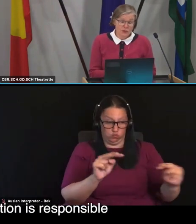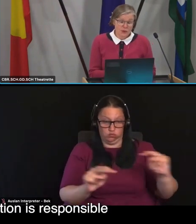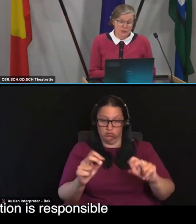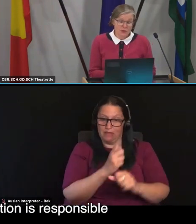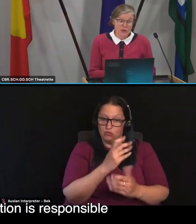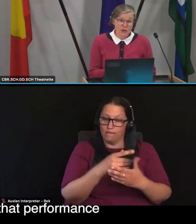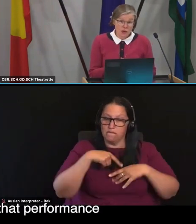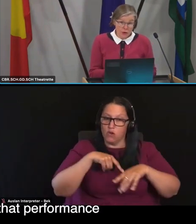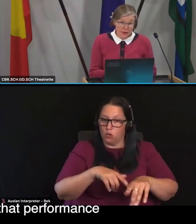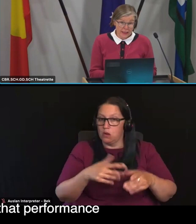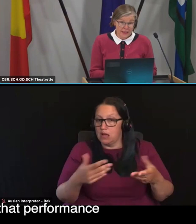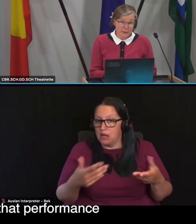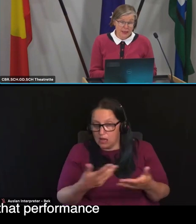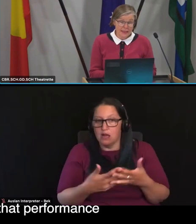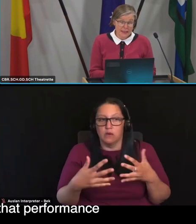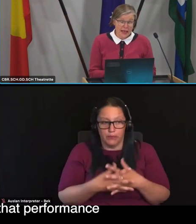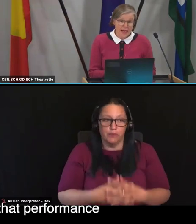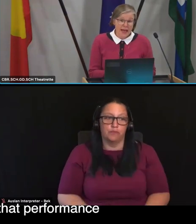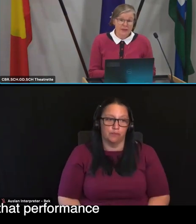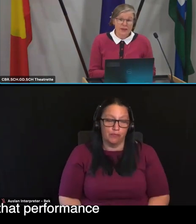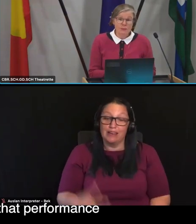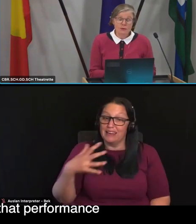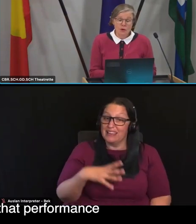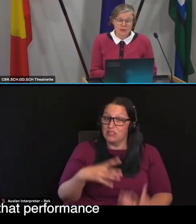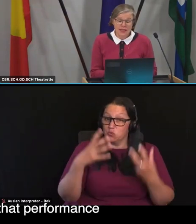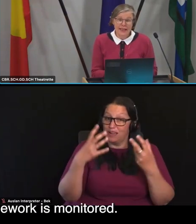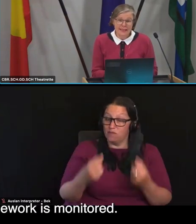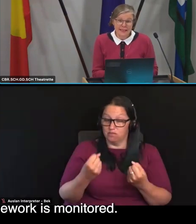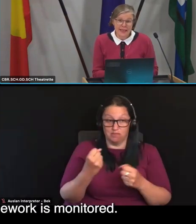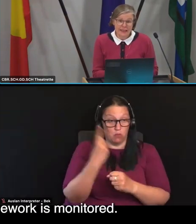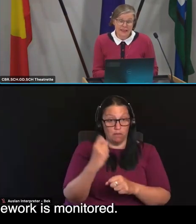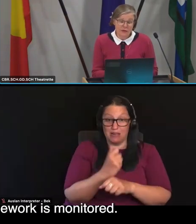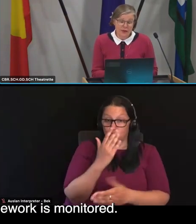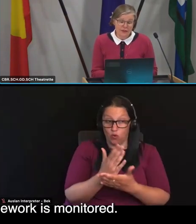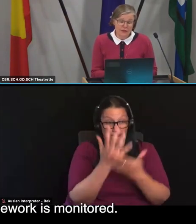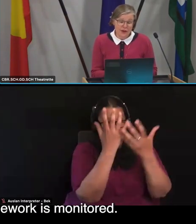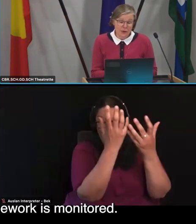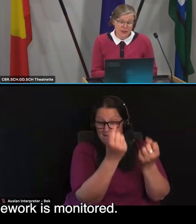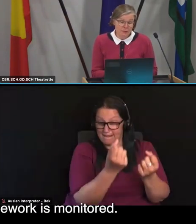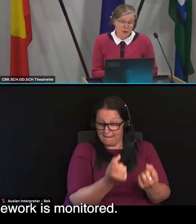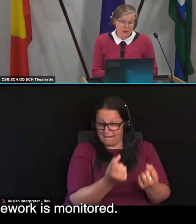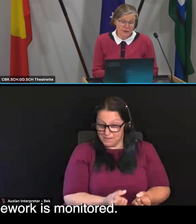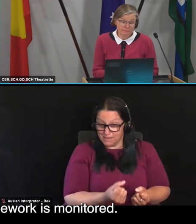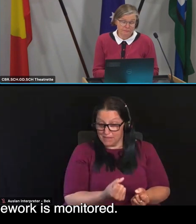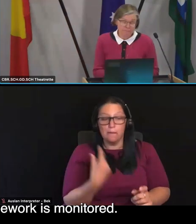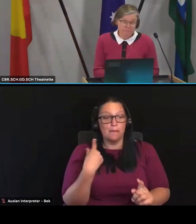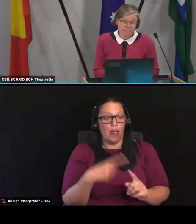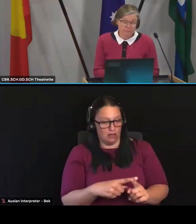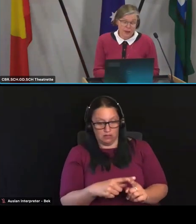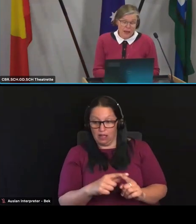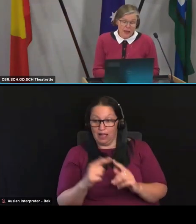is responsible for ensuring that it's in place and the performance against that clinical governance framework is monitored.